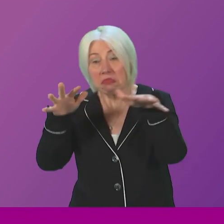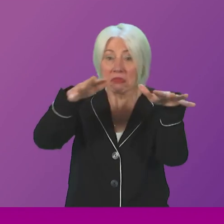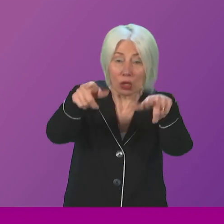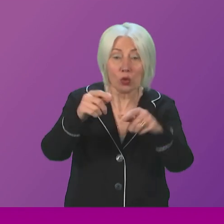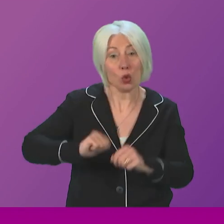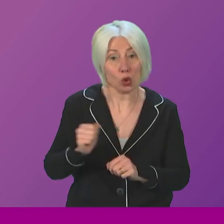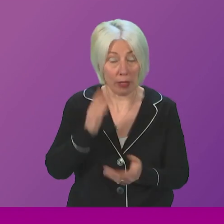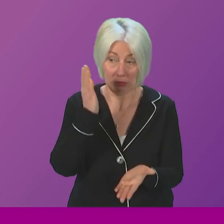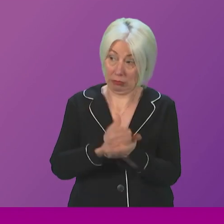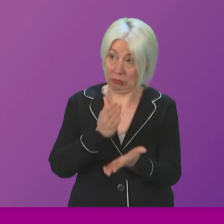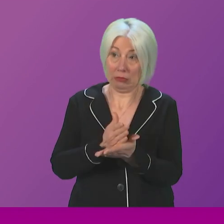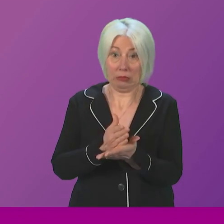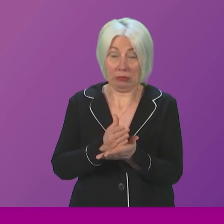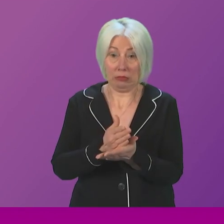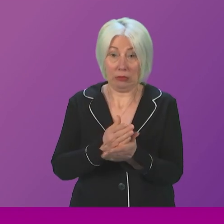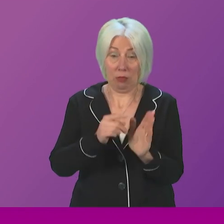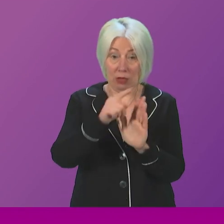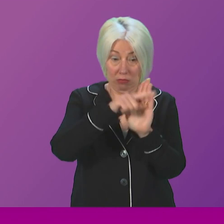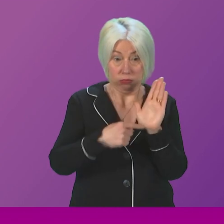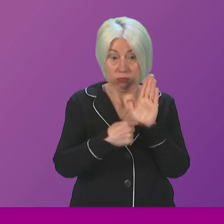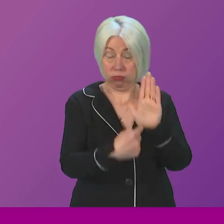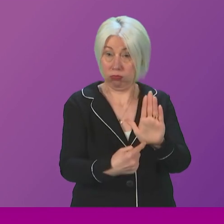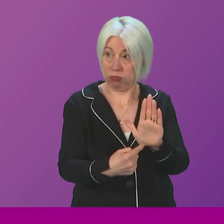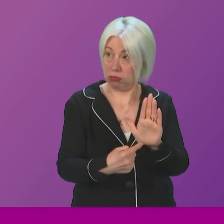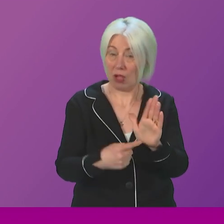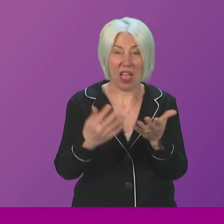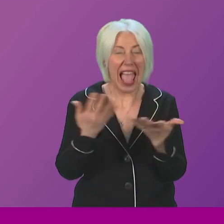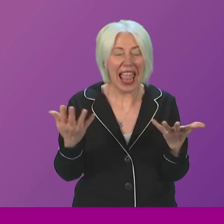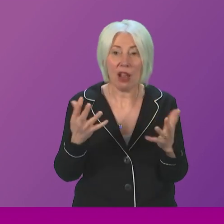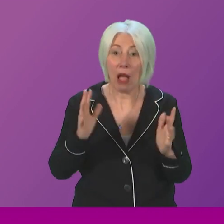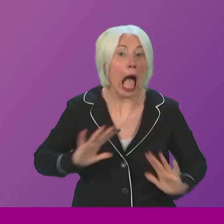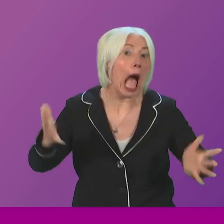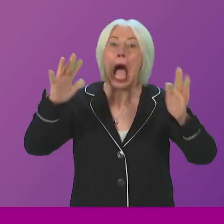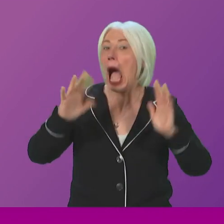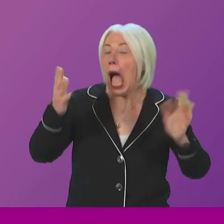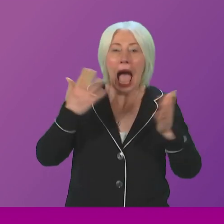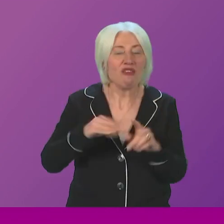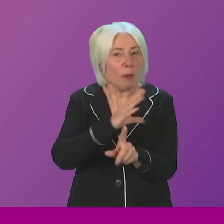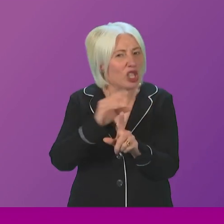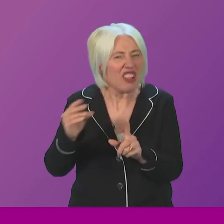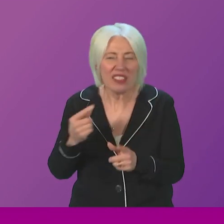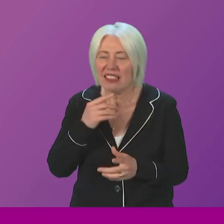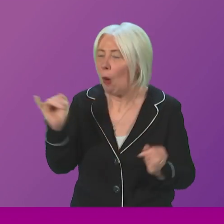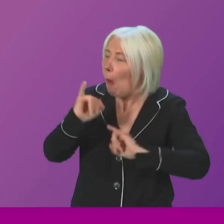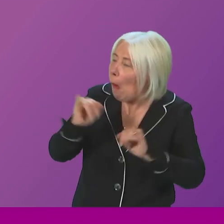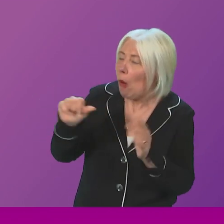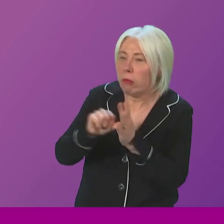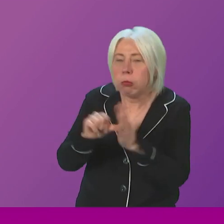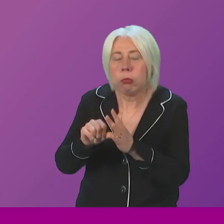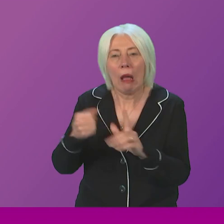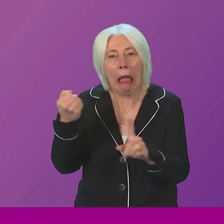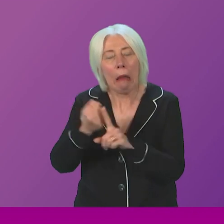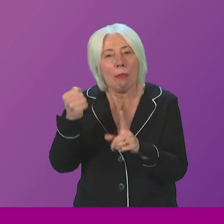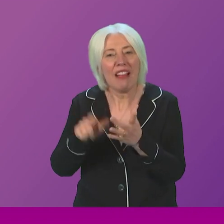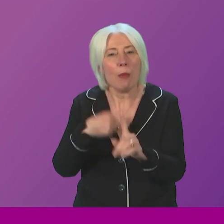record in inward migration from the rest of the UK dispels much of the hysteria from the Conservative Party on the impacts of